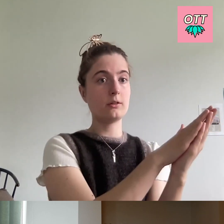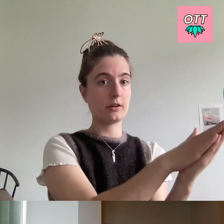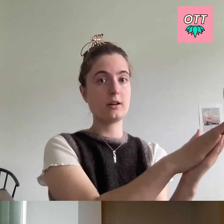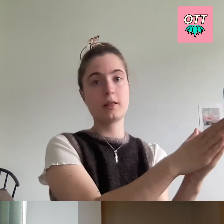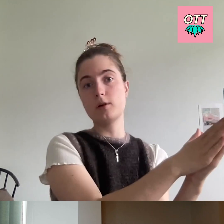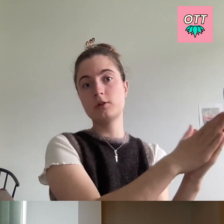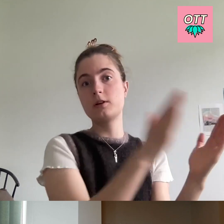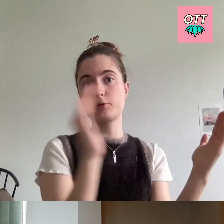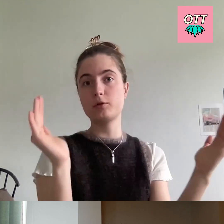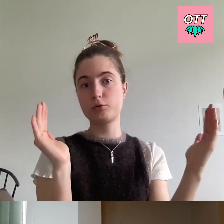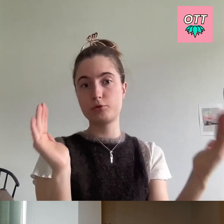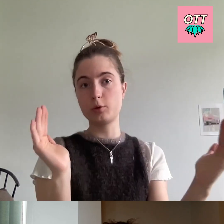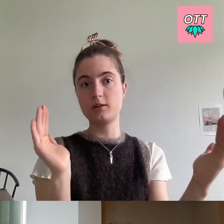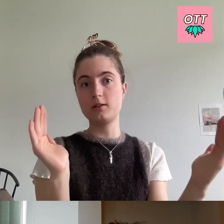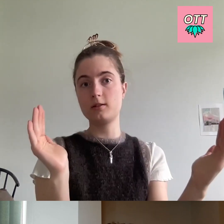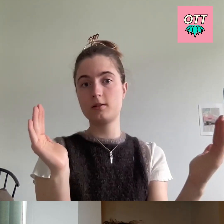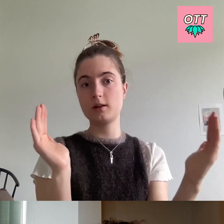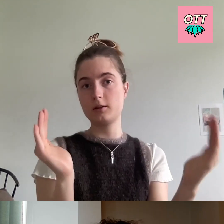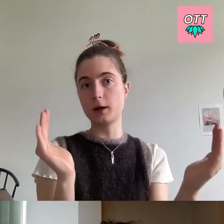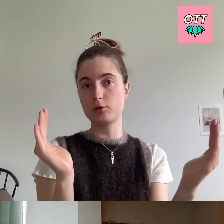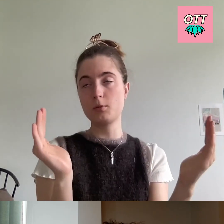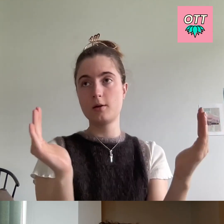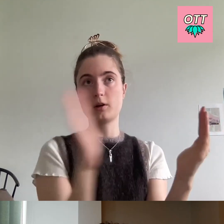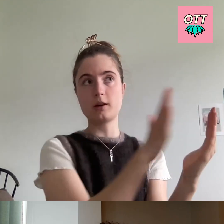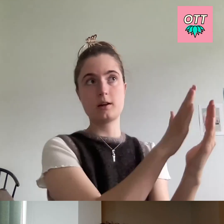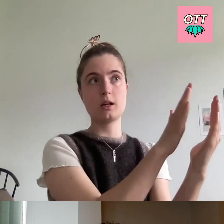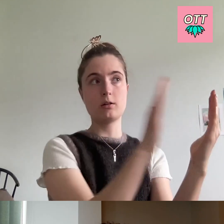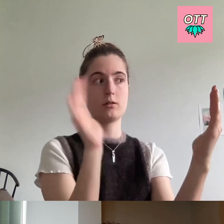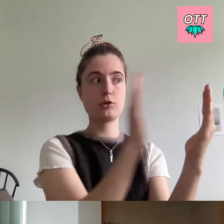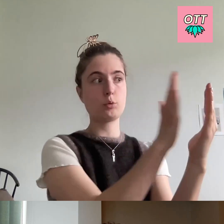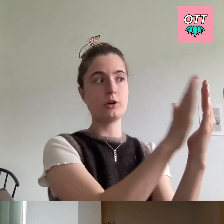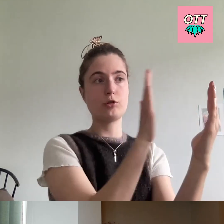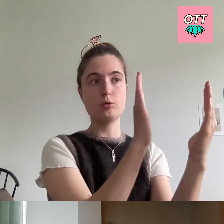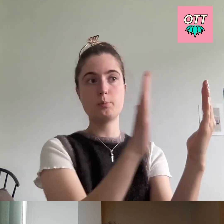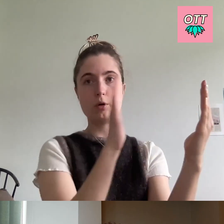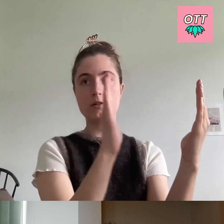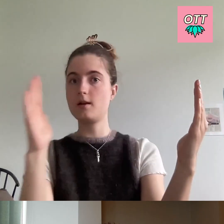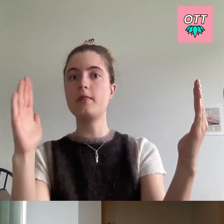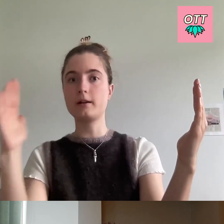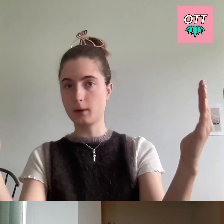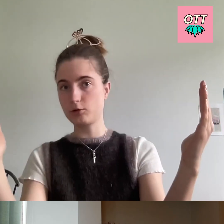16,000 different frequencies in a spectrum. Whereas I can hear 22 points in that spectrum.